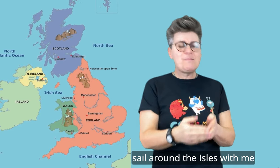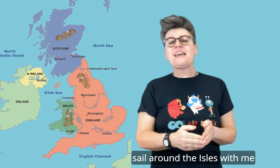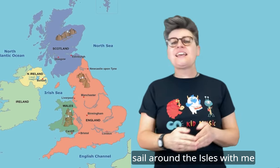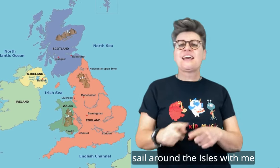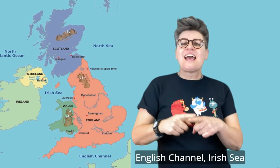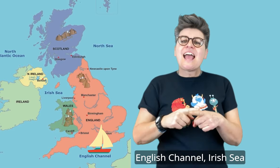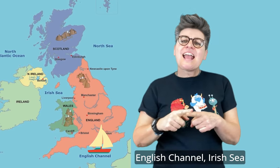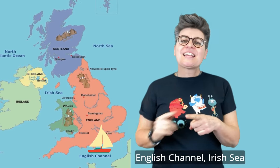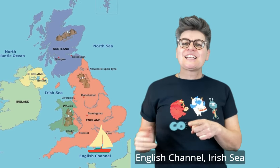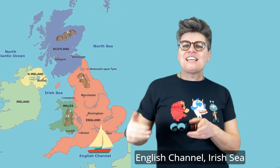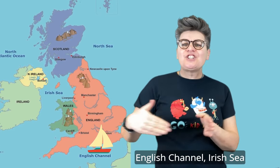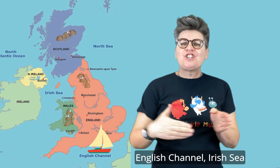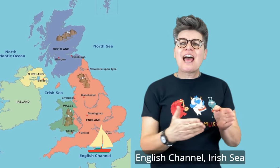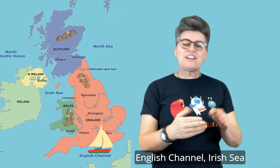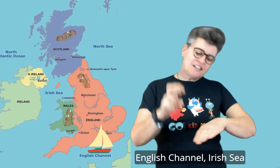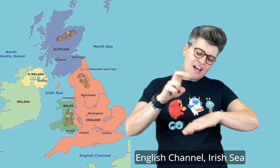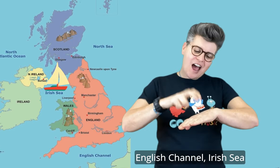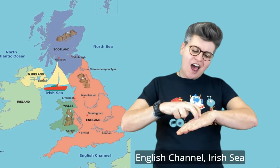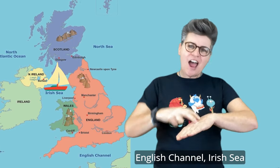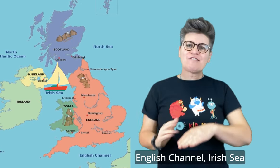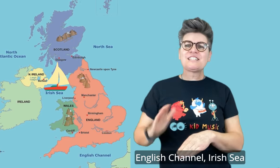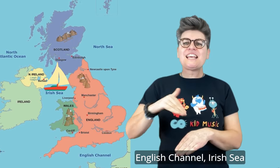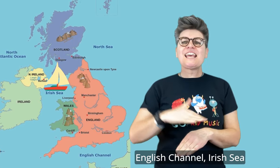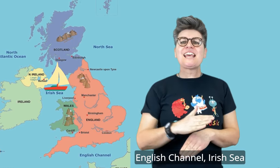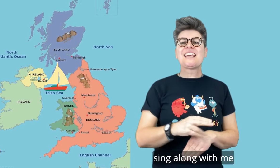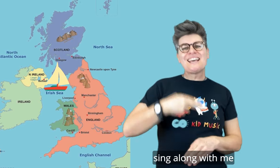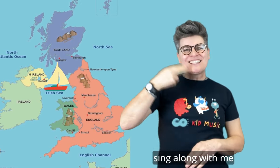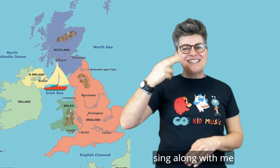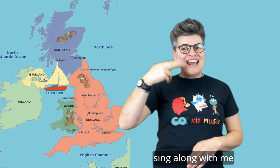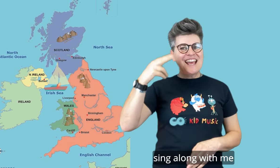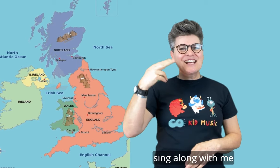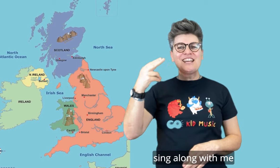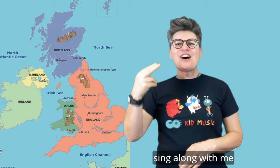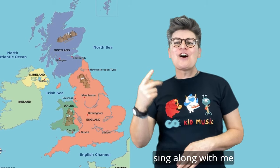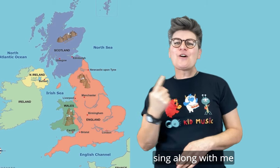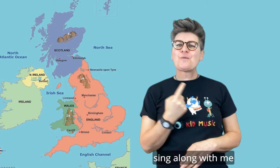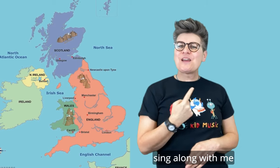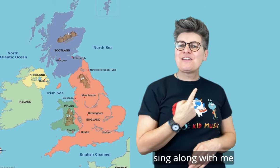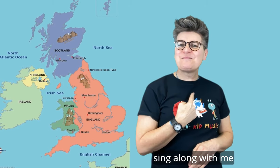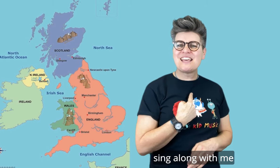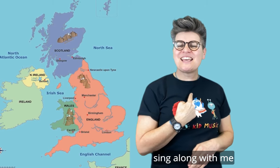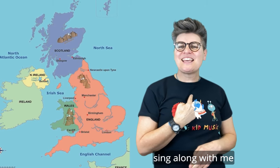me English Channel, Irish Sea Sing along with me